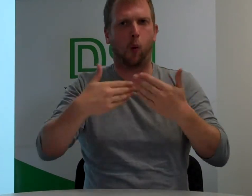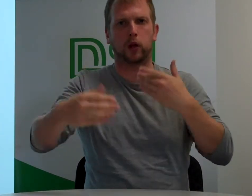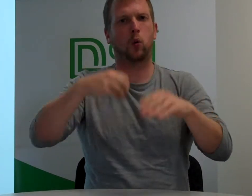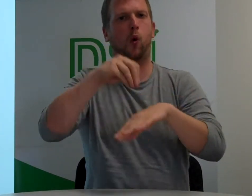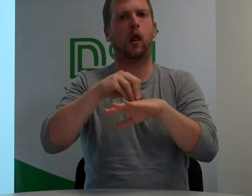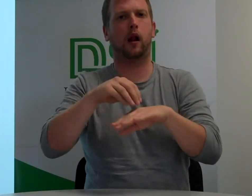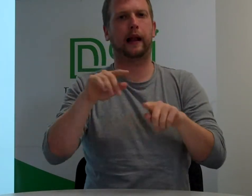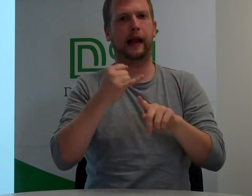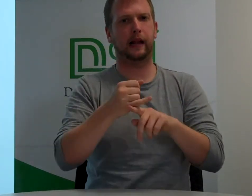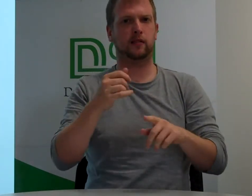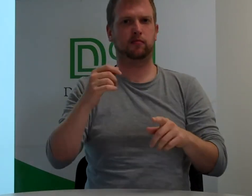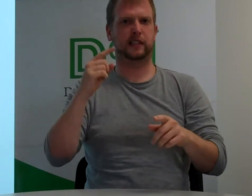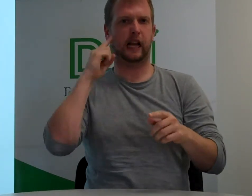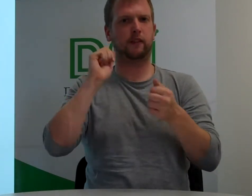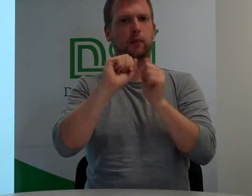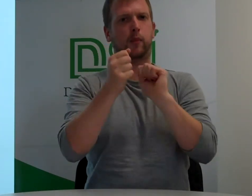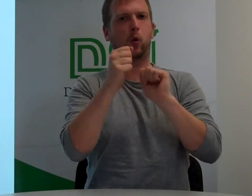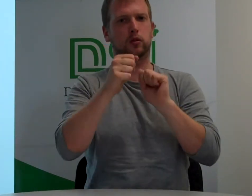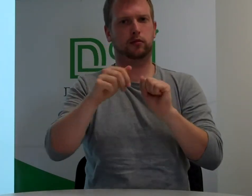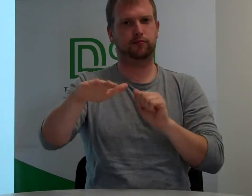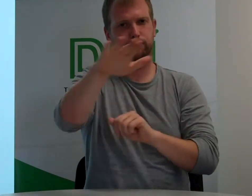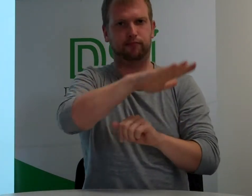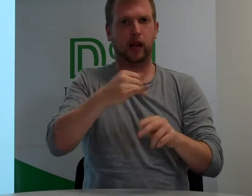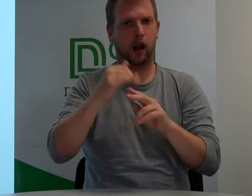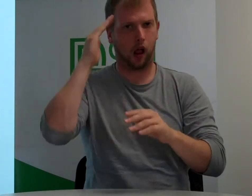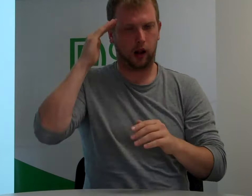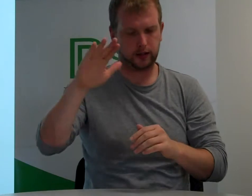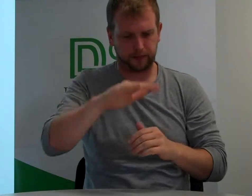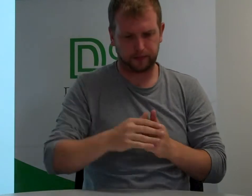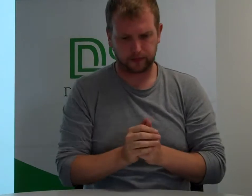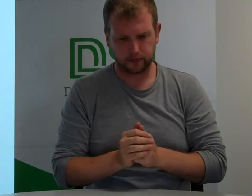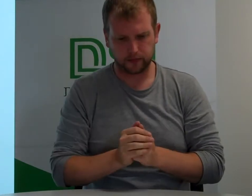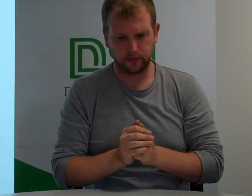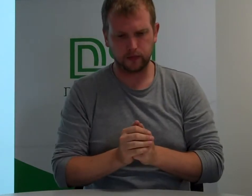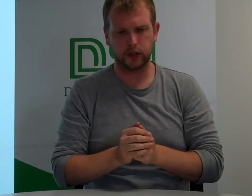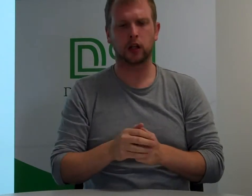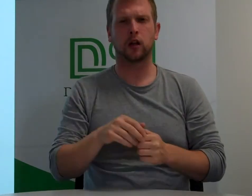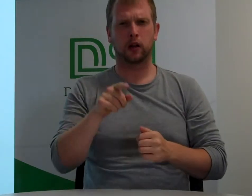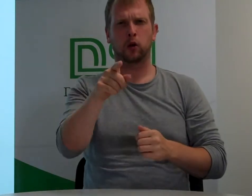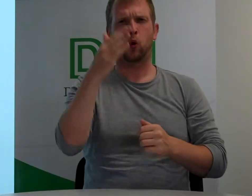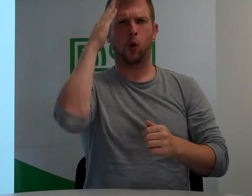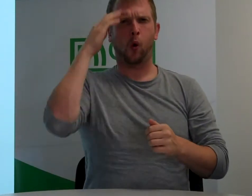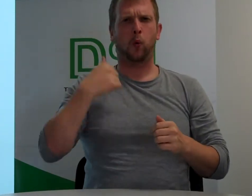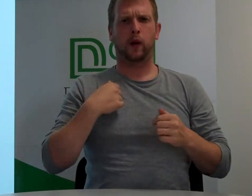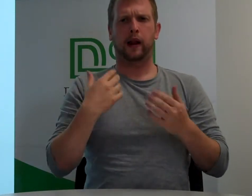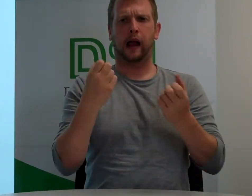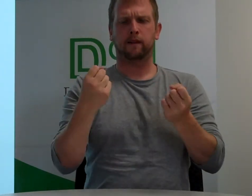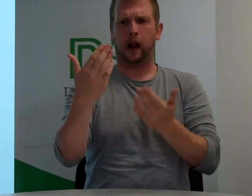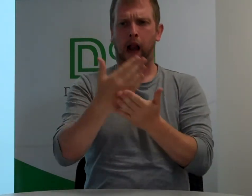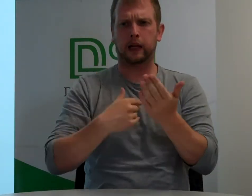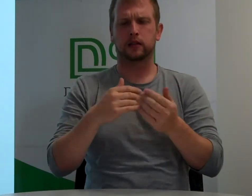work more longer than textbooks and other things. And that's